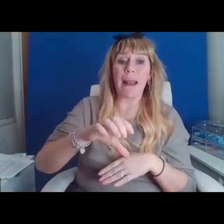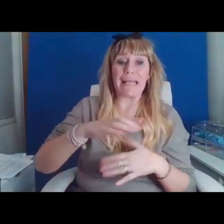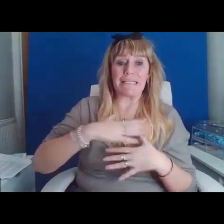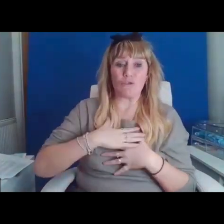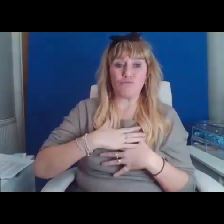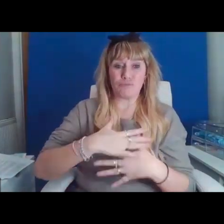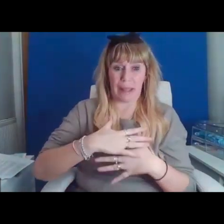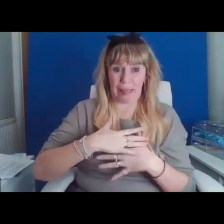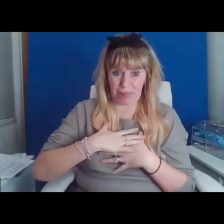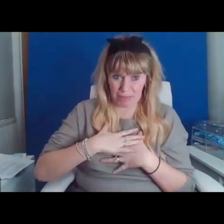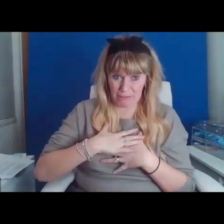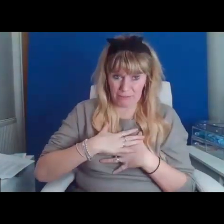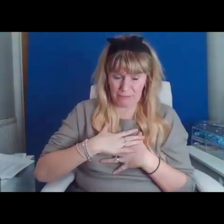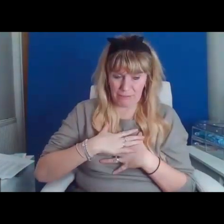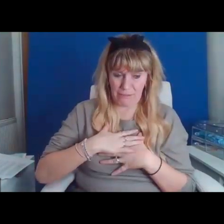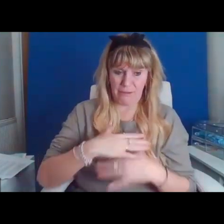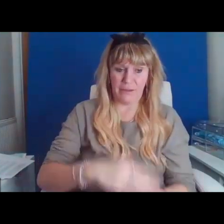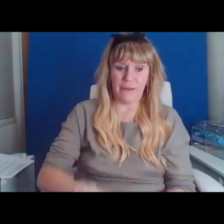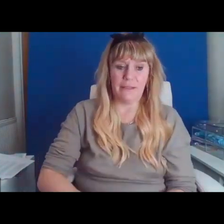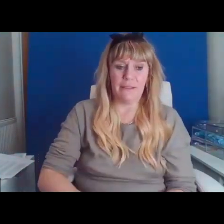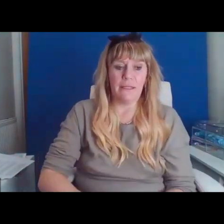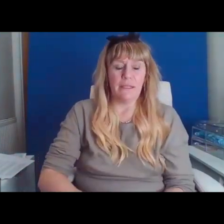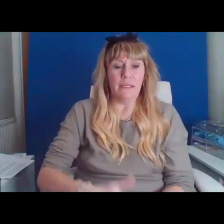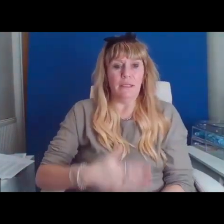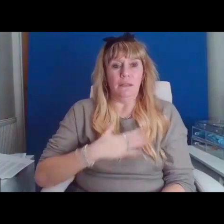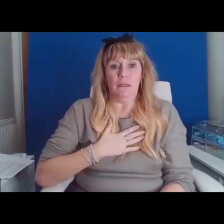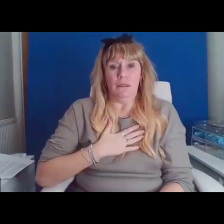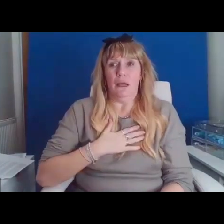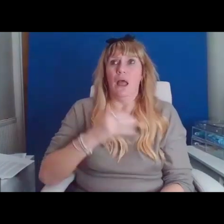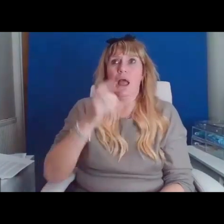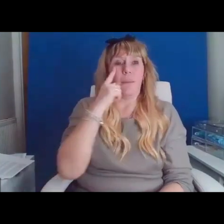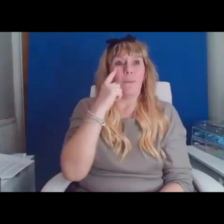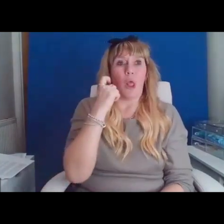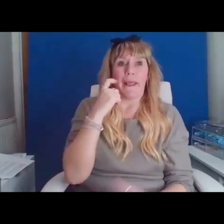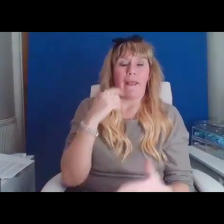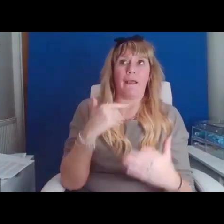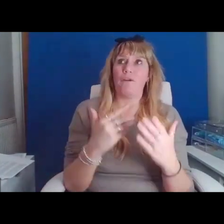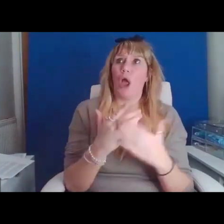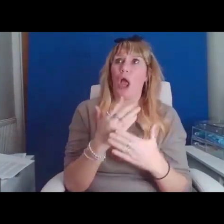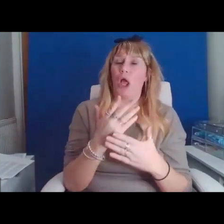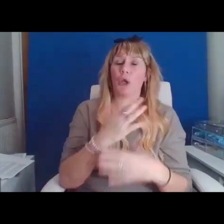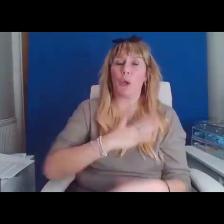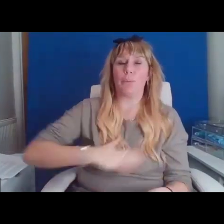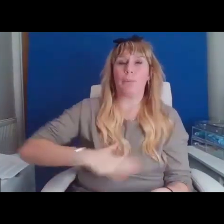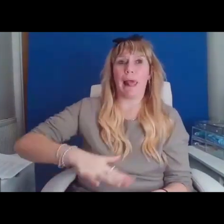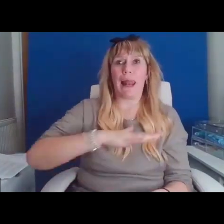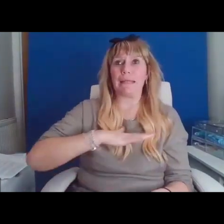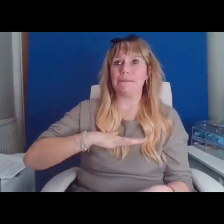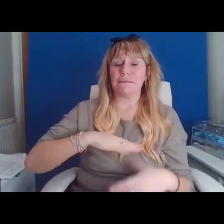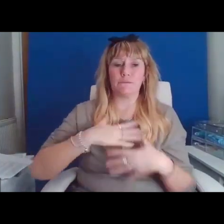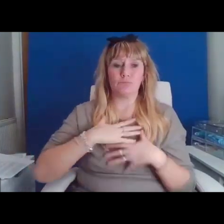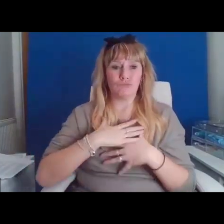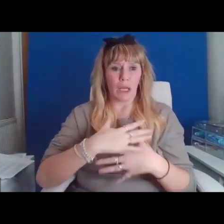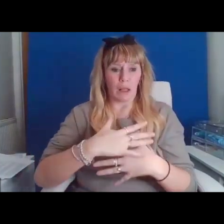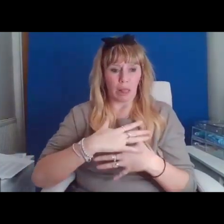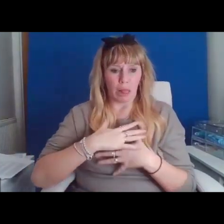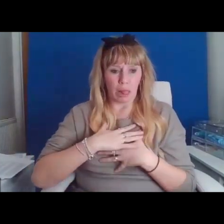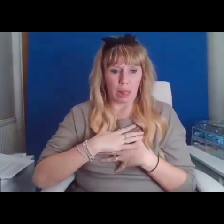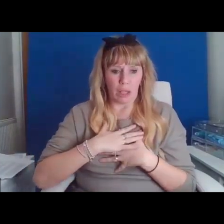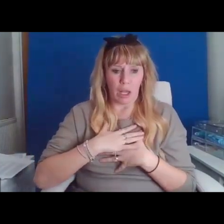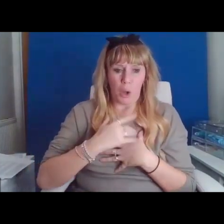I'm looking for a new place to breathe. One where we can take in a lungful,